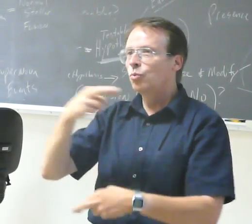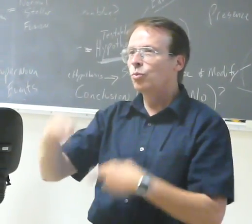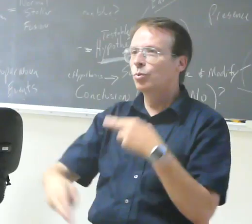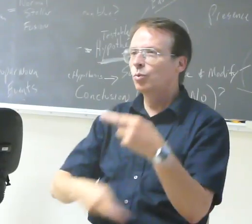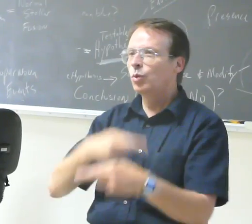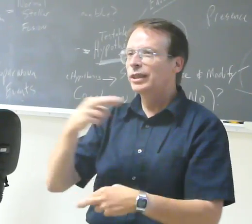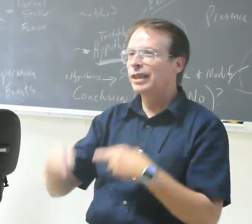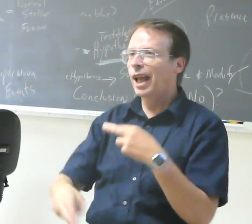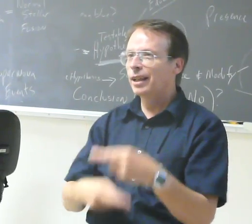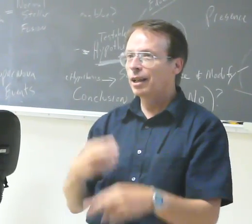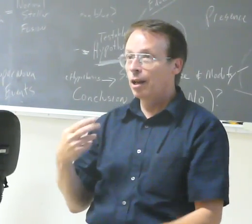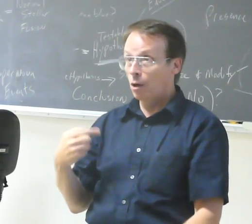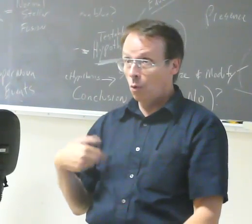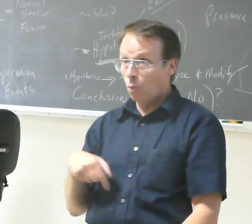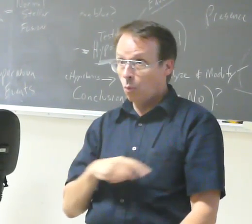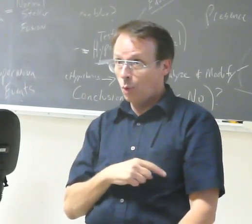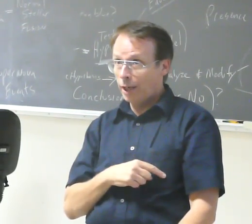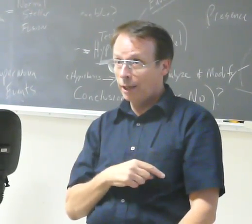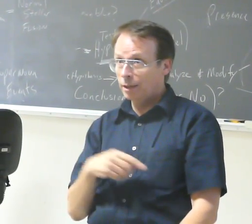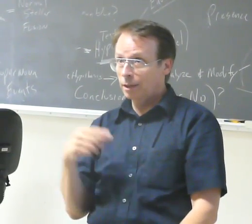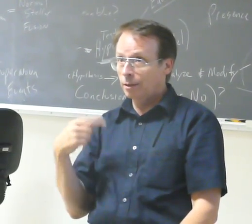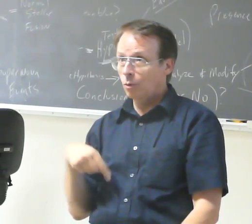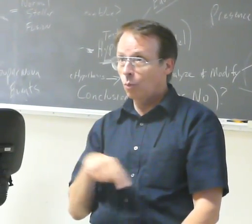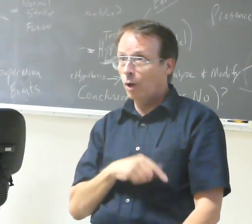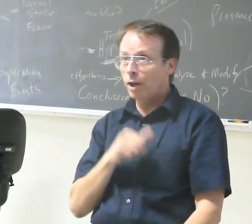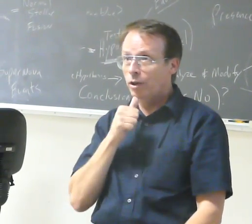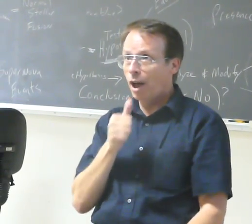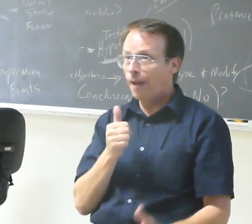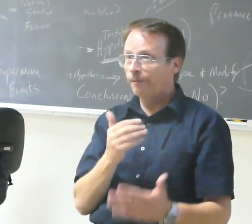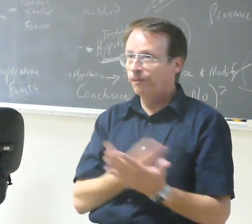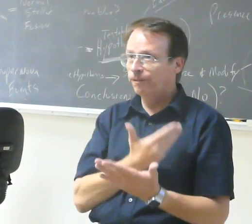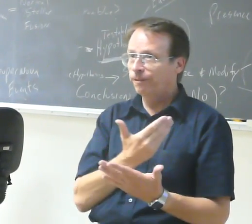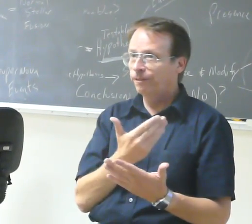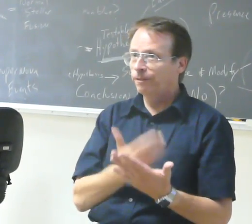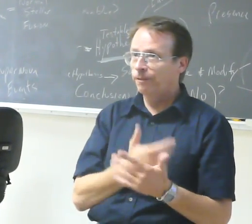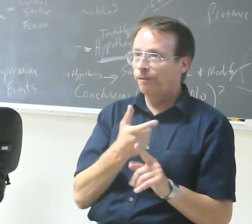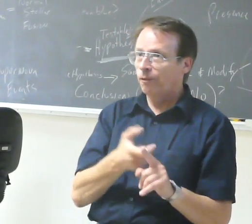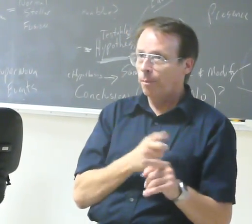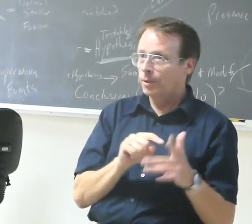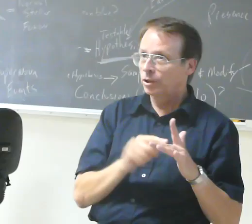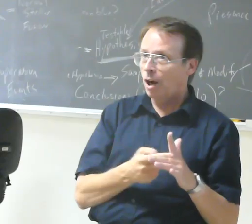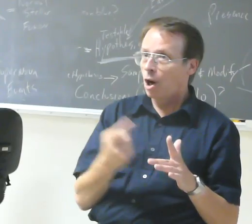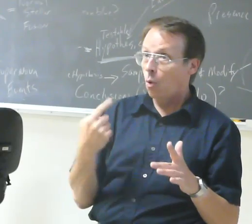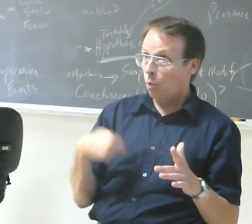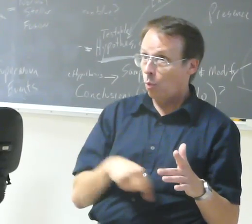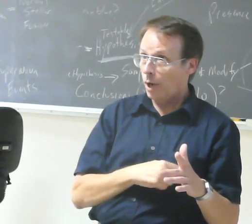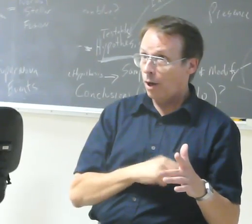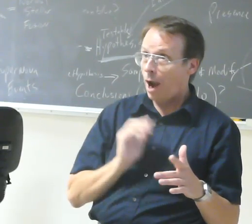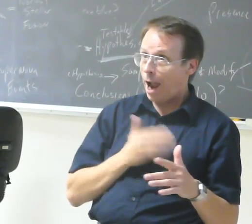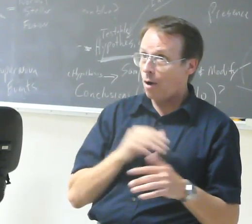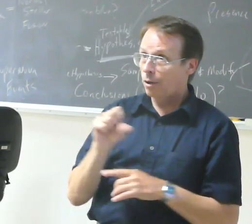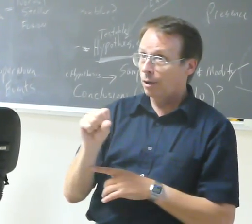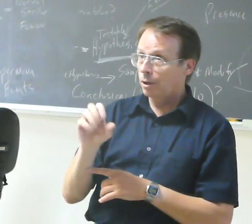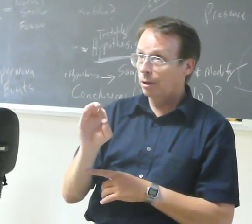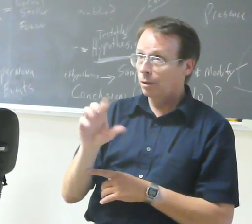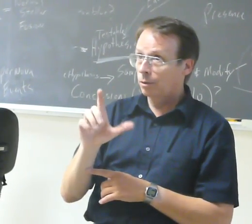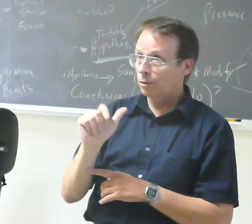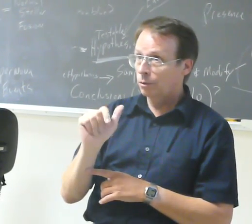We're not, you know, we're not a freshie like from the beginning. We're actually, our solar system is a recycled